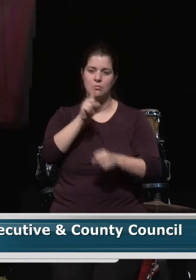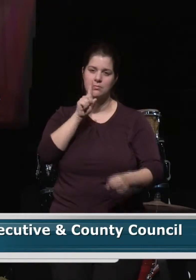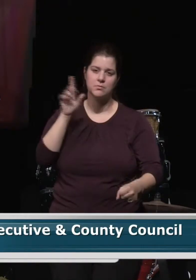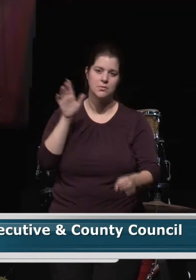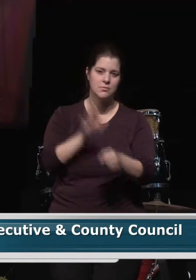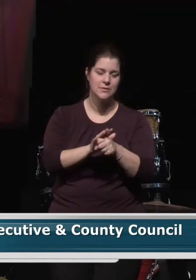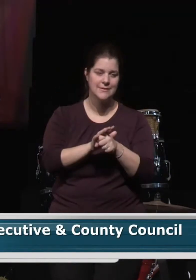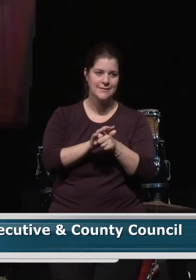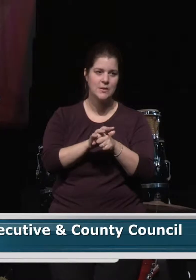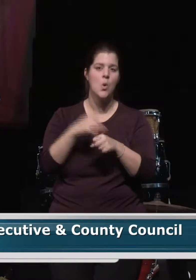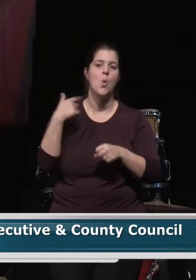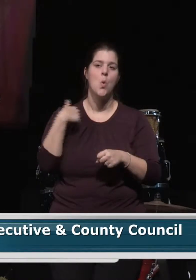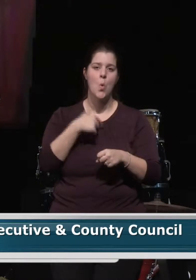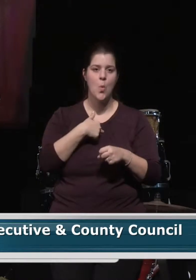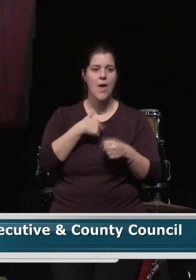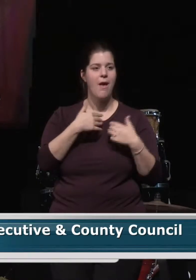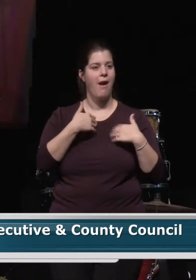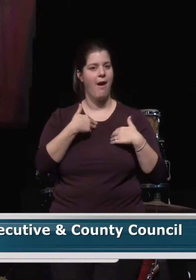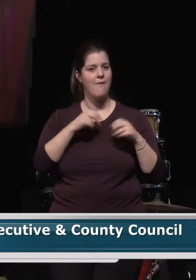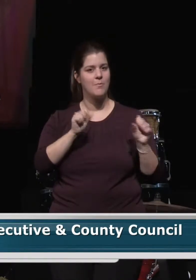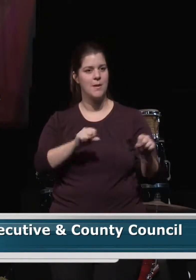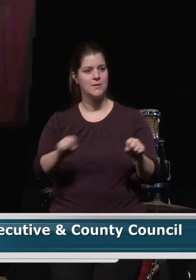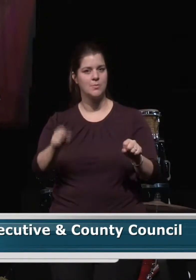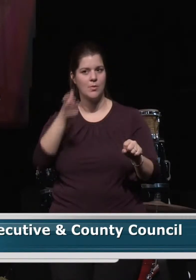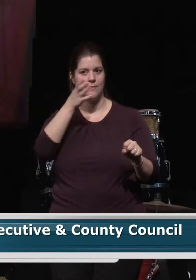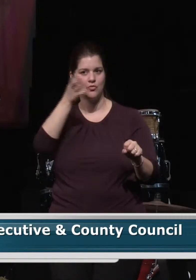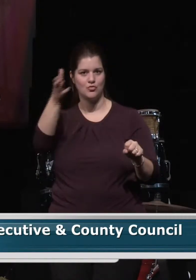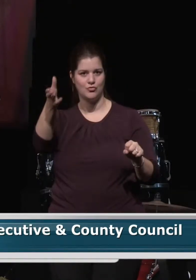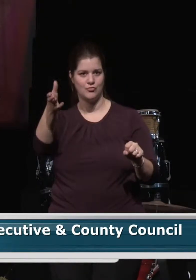holds promise for our children.